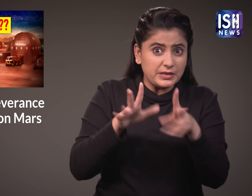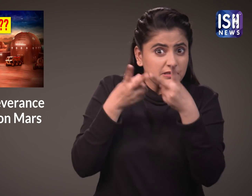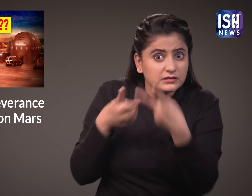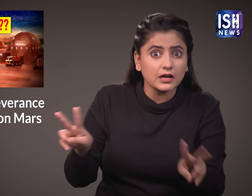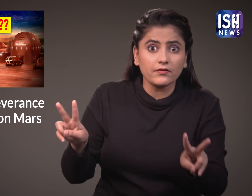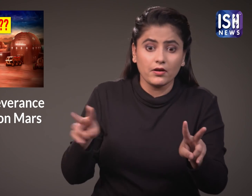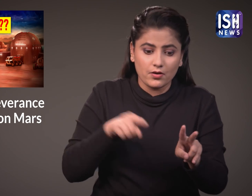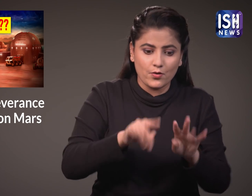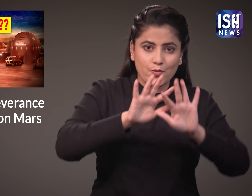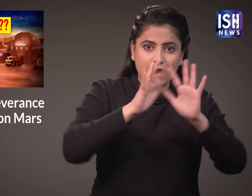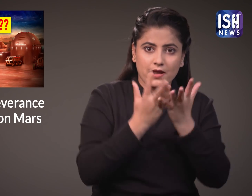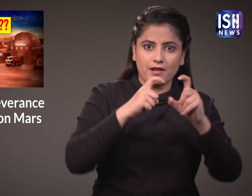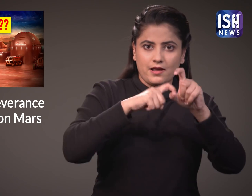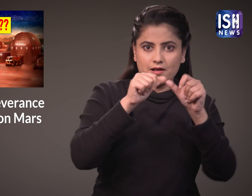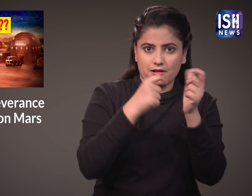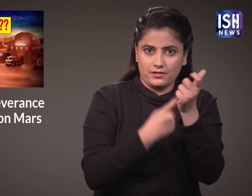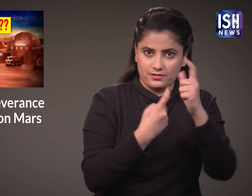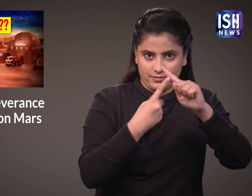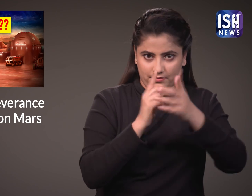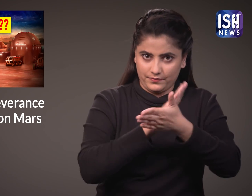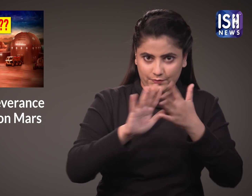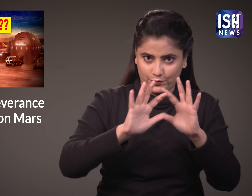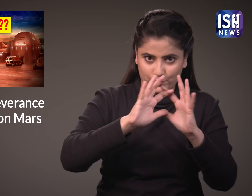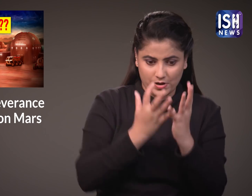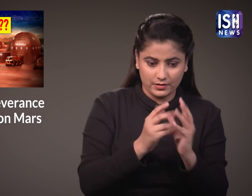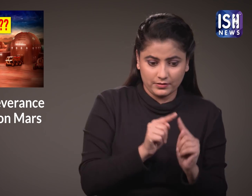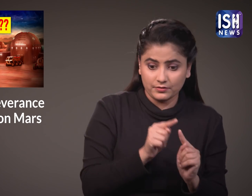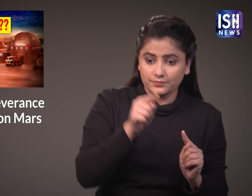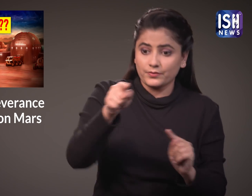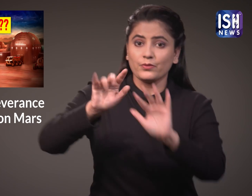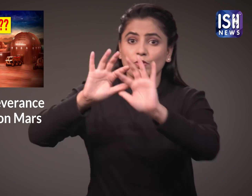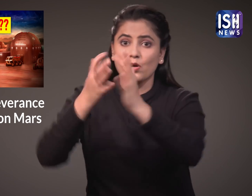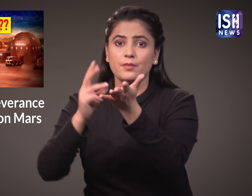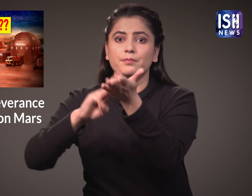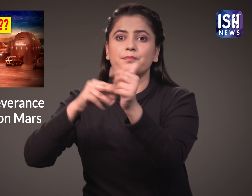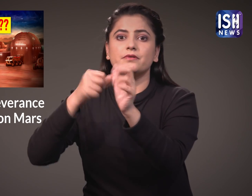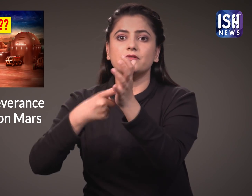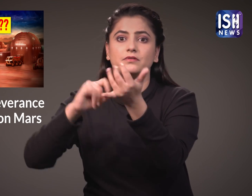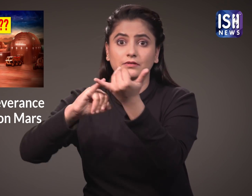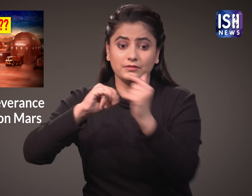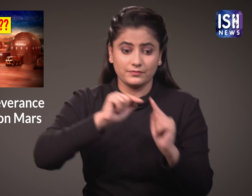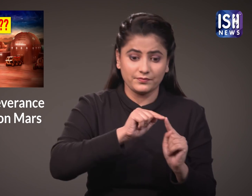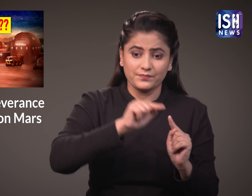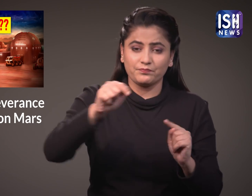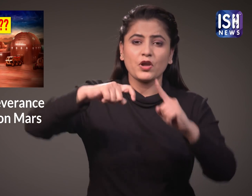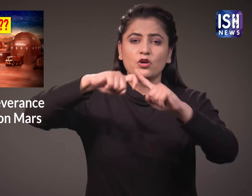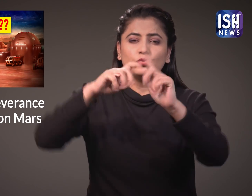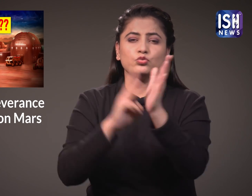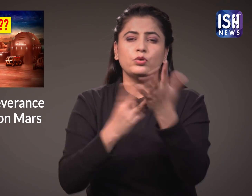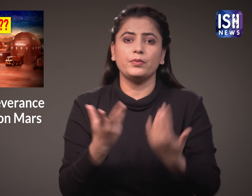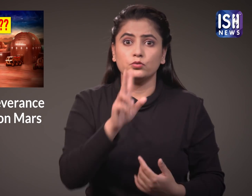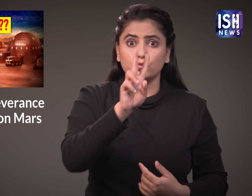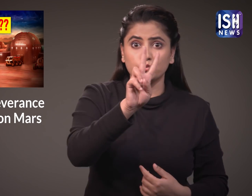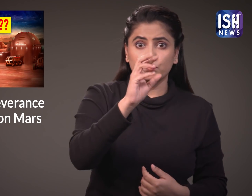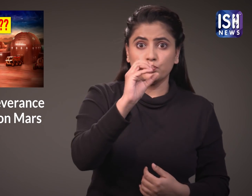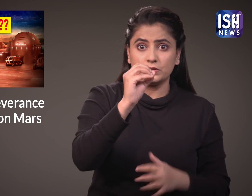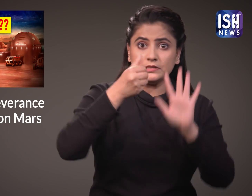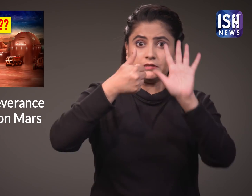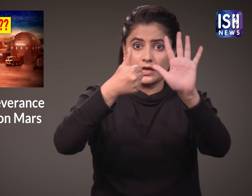This is not the case with the rover. The distance between Mars and Earth is 206.02 million km.